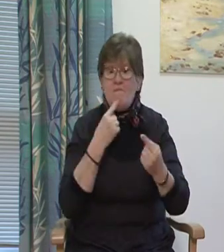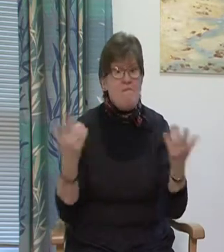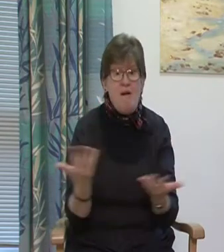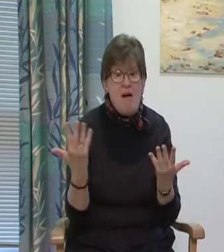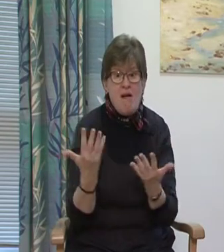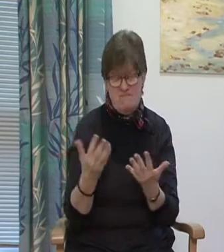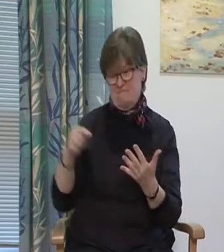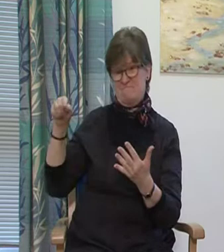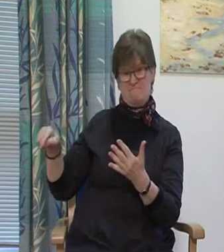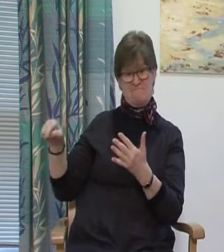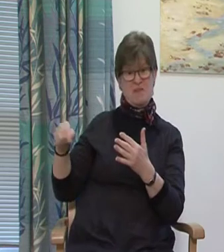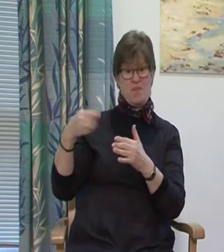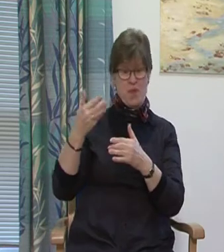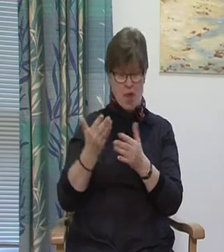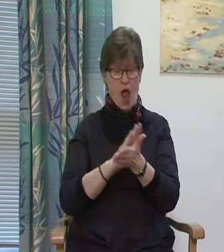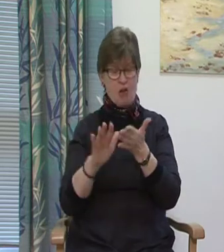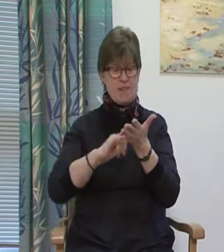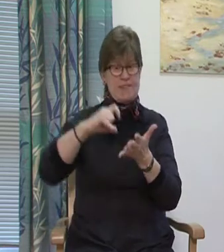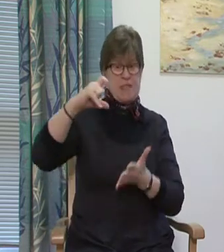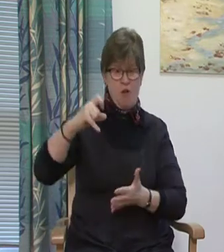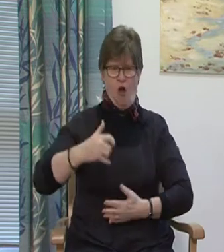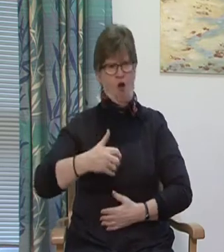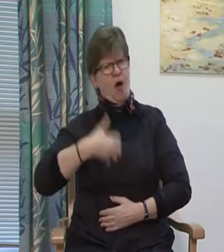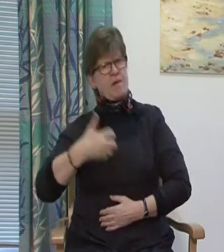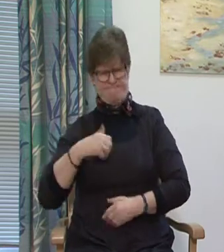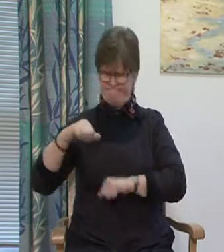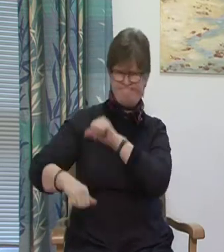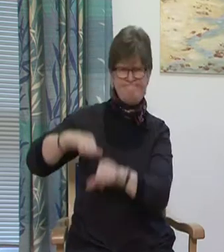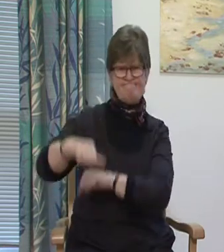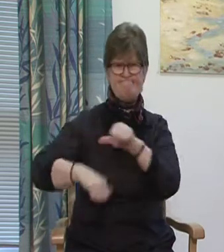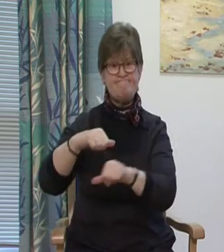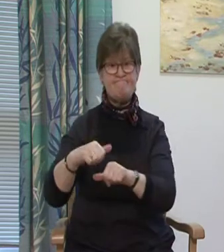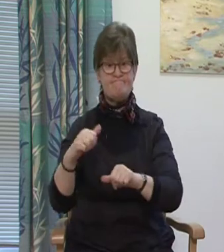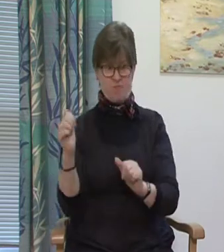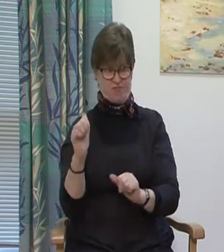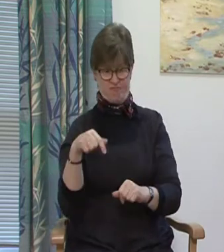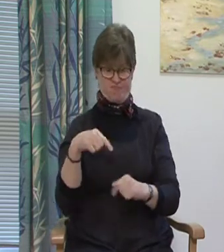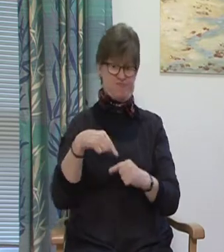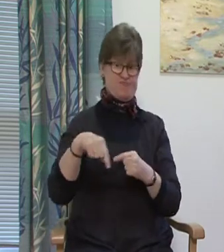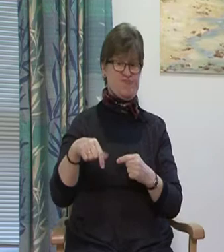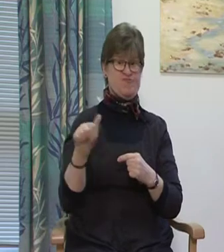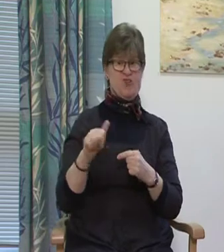More information on the HSC Complaint Procedure is also available online.